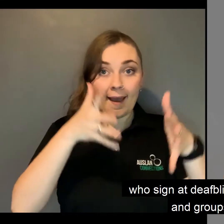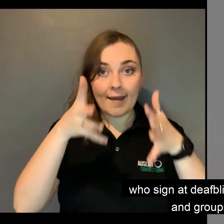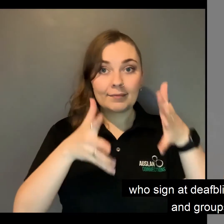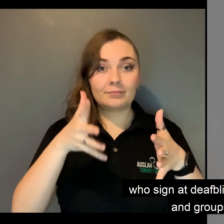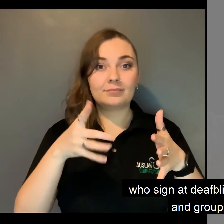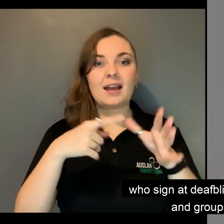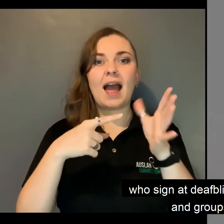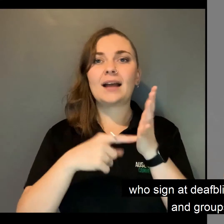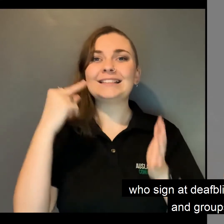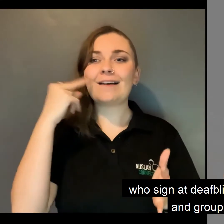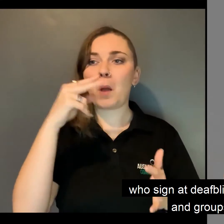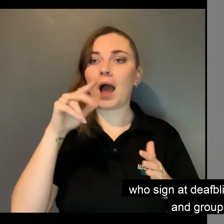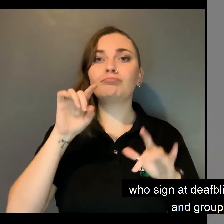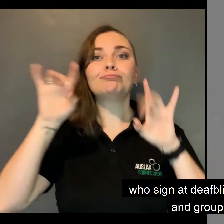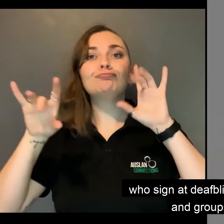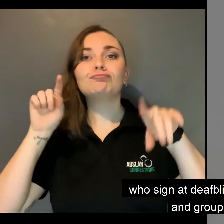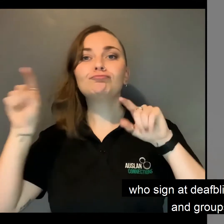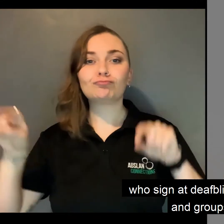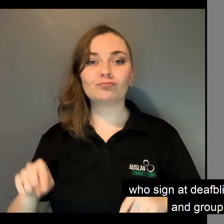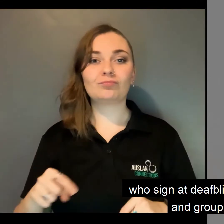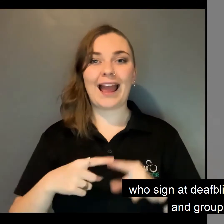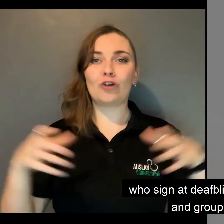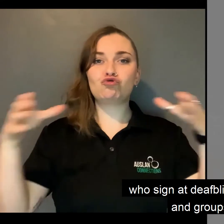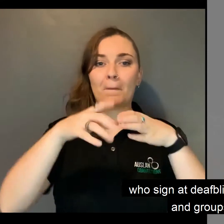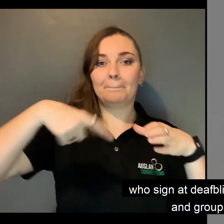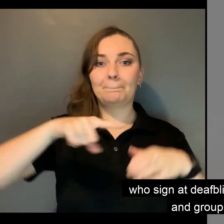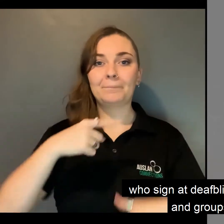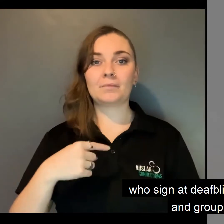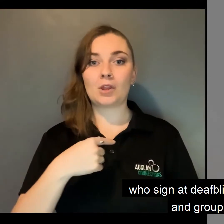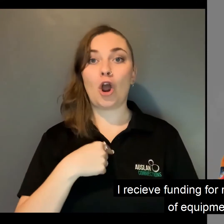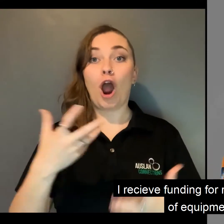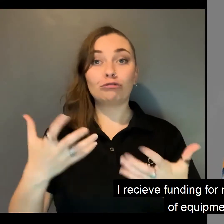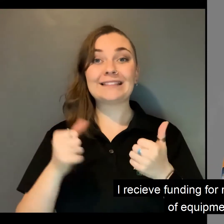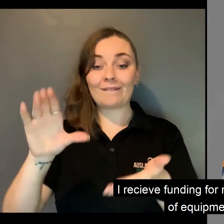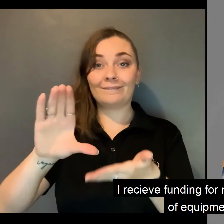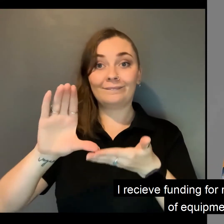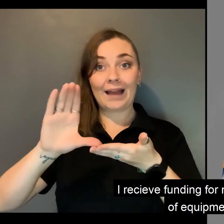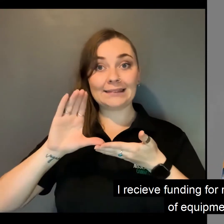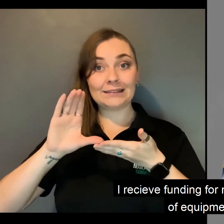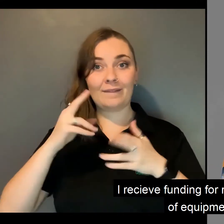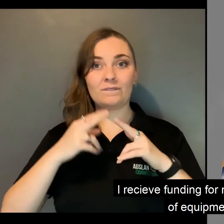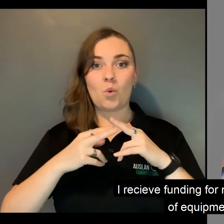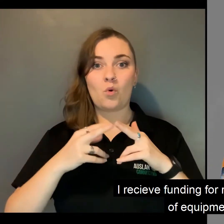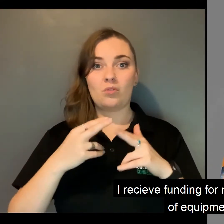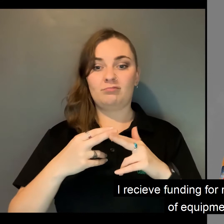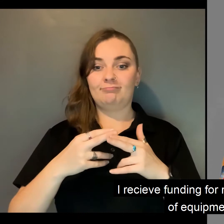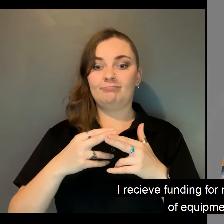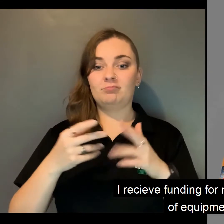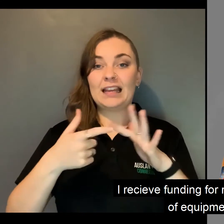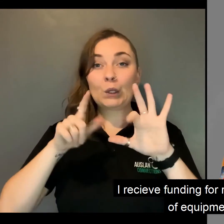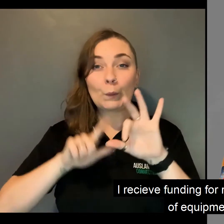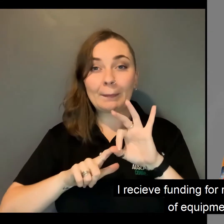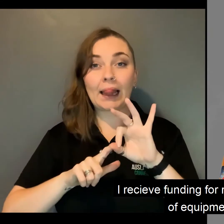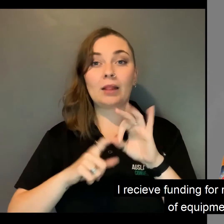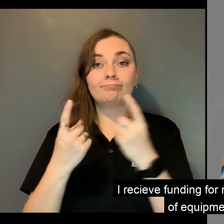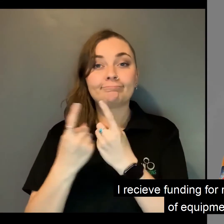who sign at deafblind outings and groups. I receive funding for many pieces